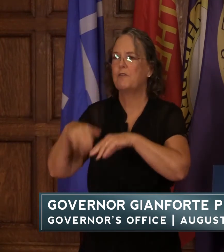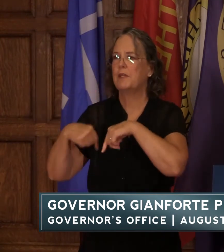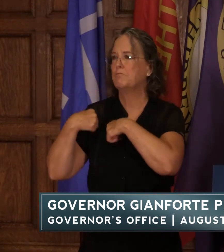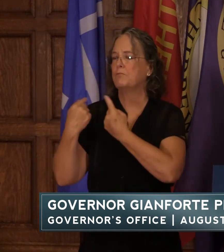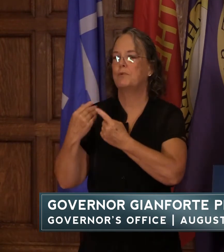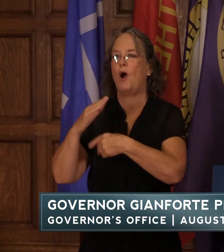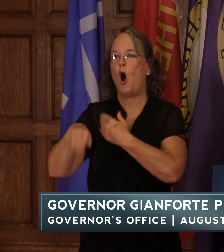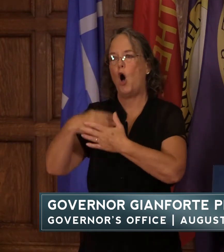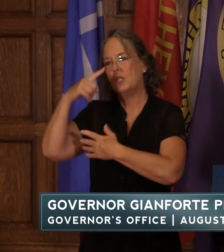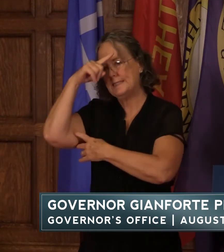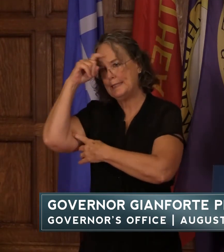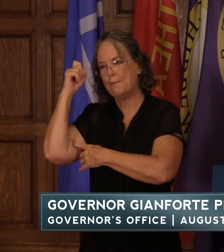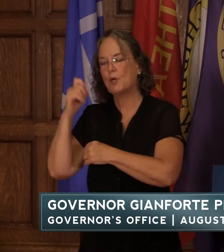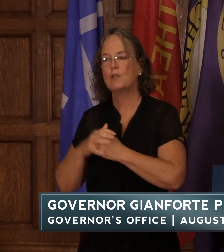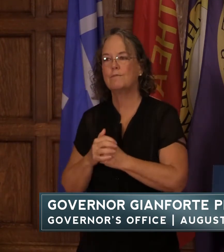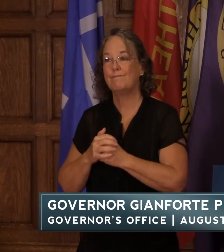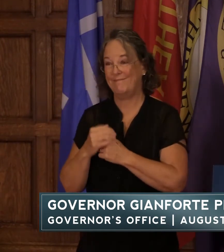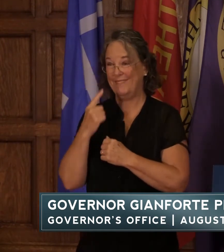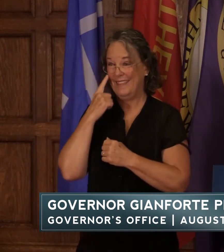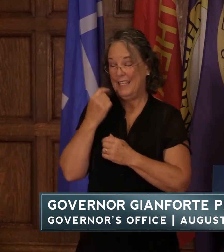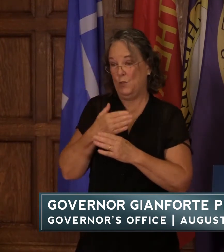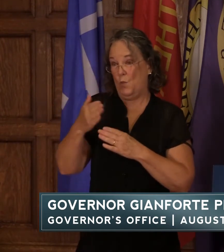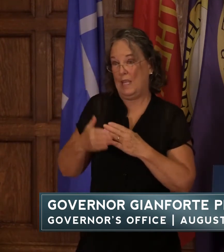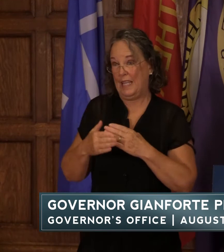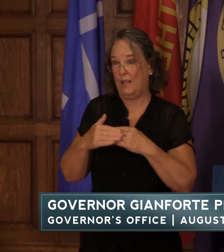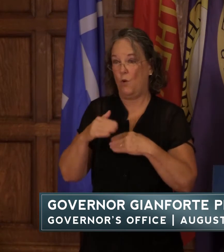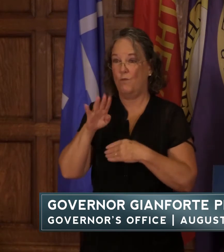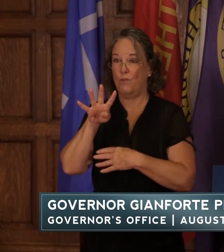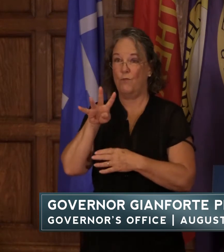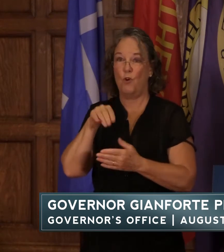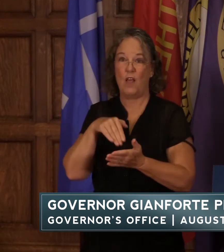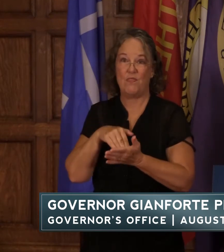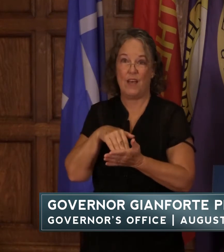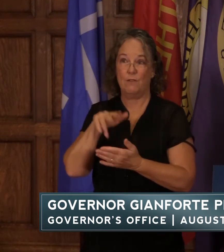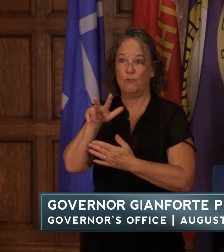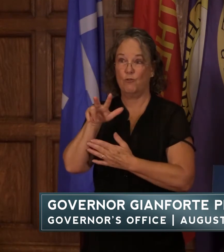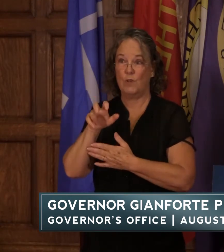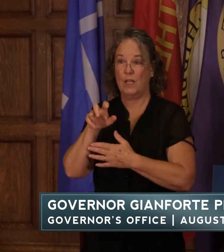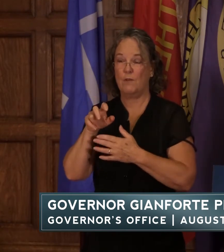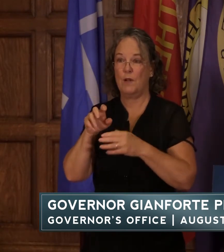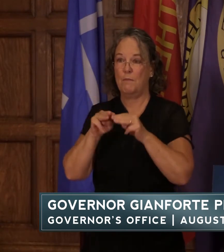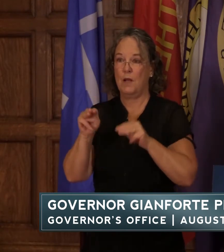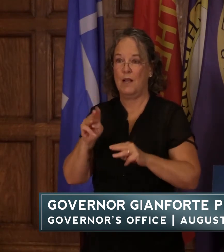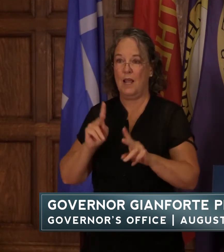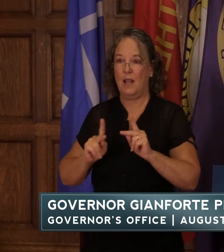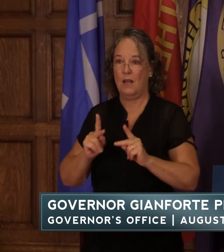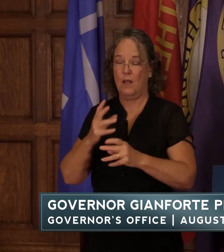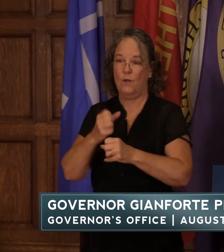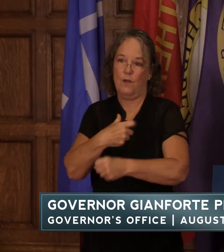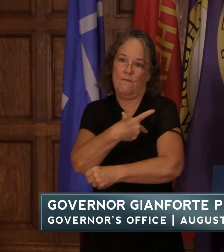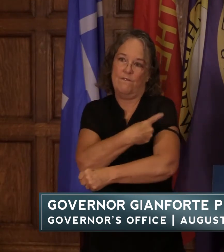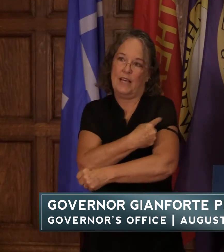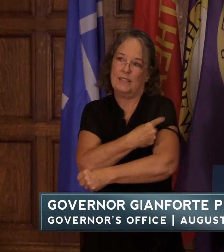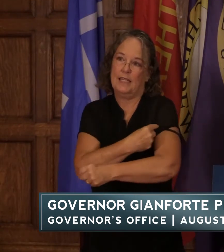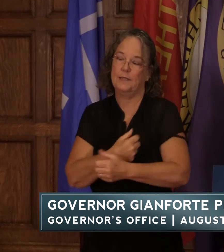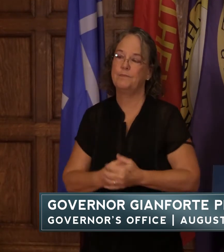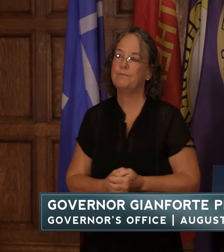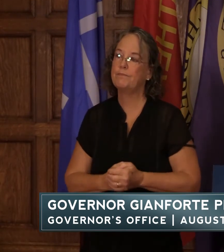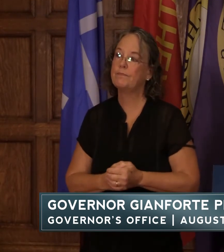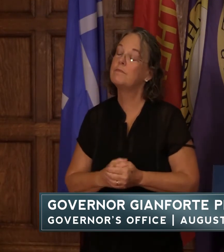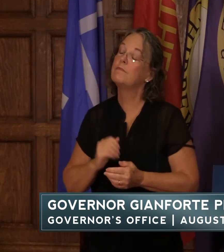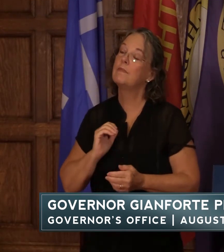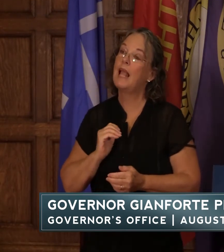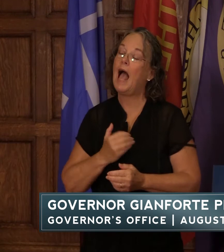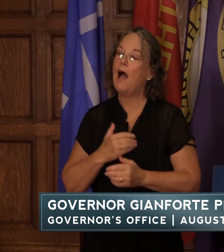over this past weekend more than 4 300 montanans received a vaccine our